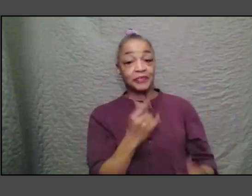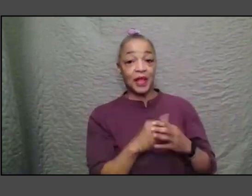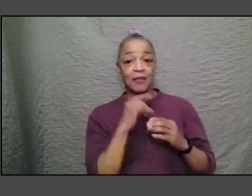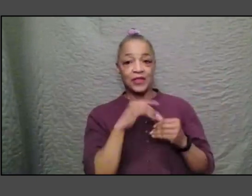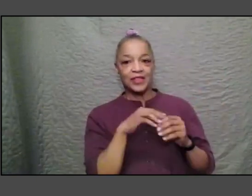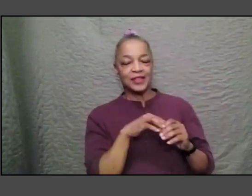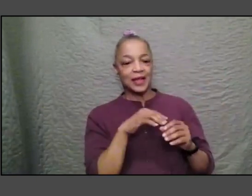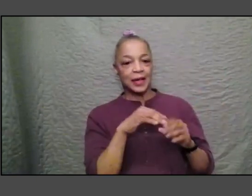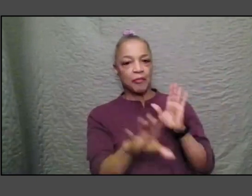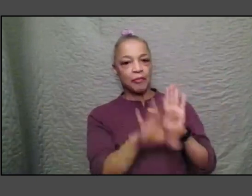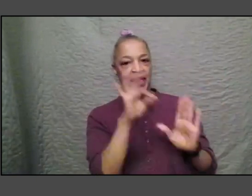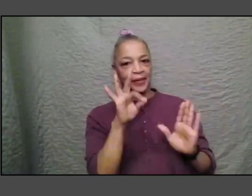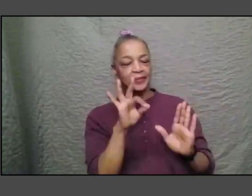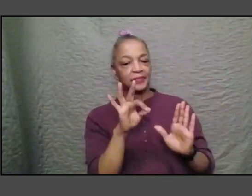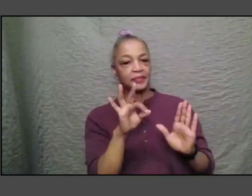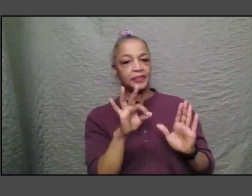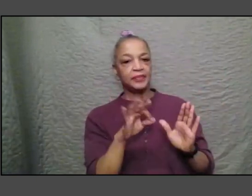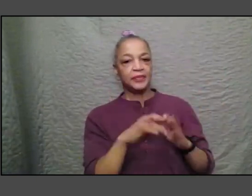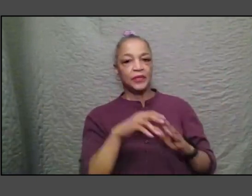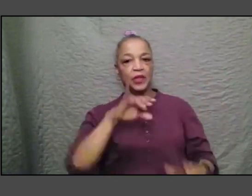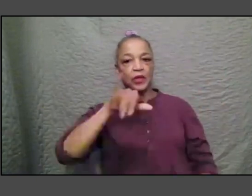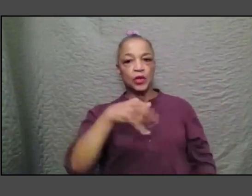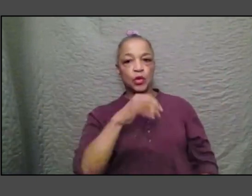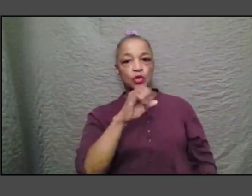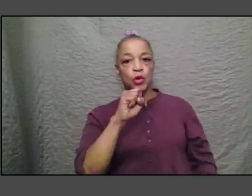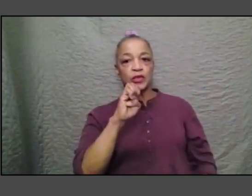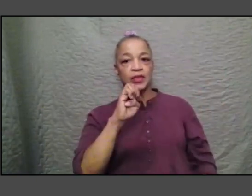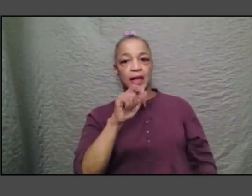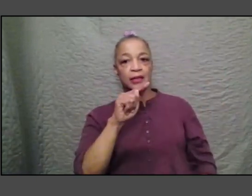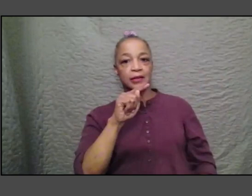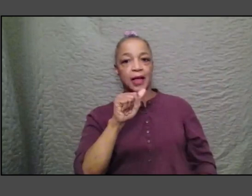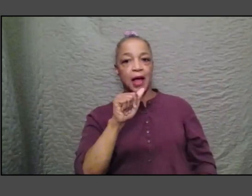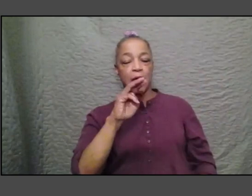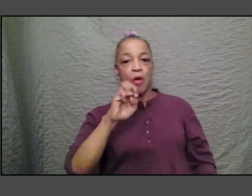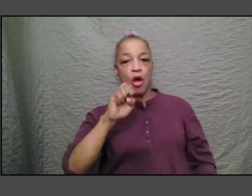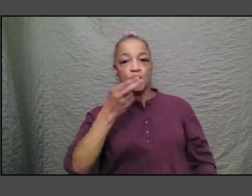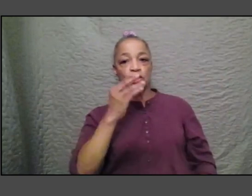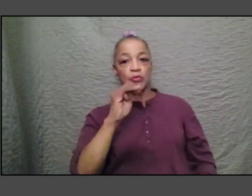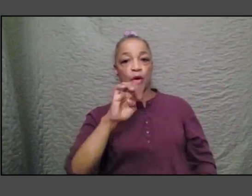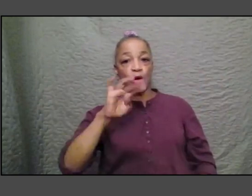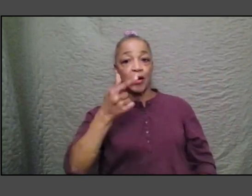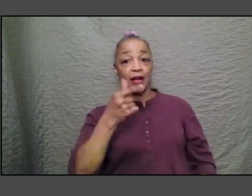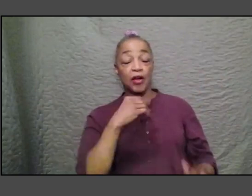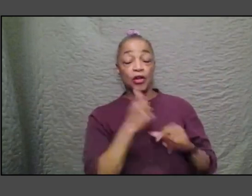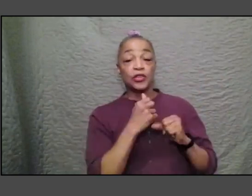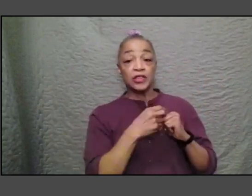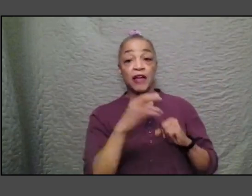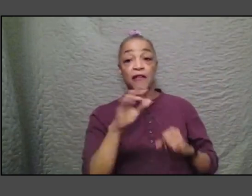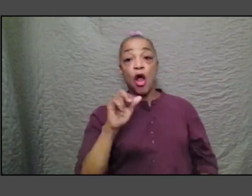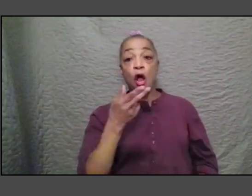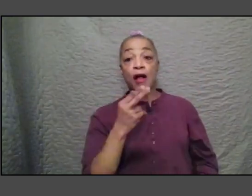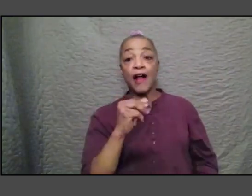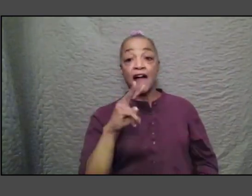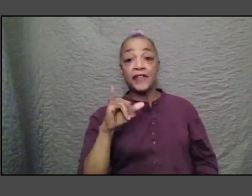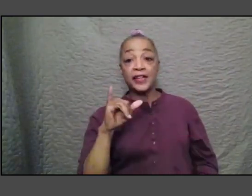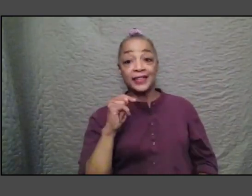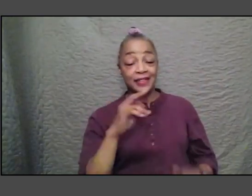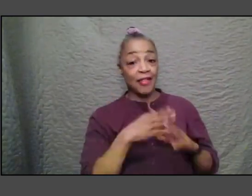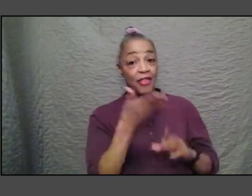jazetta marshburn uh oh an archivist at the smithsonian preservation do you have any tips or advice